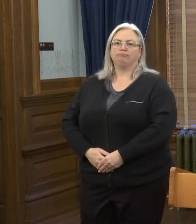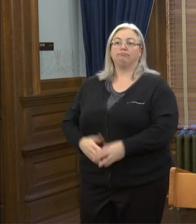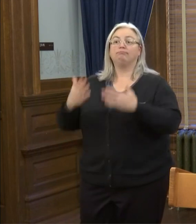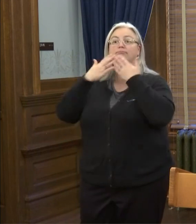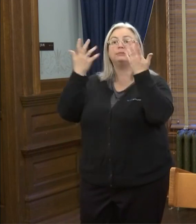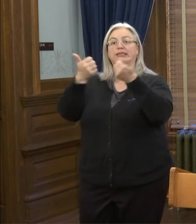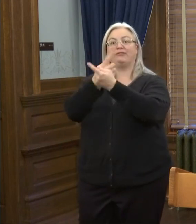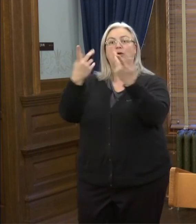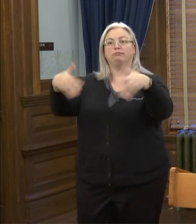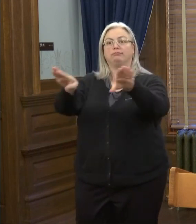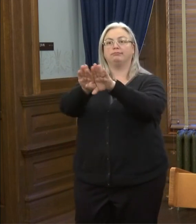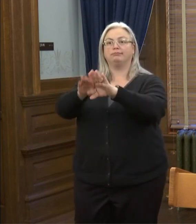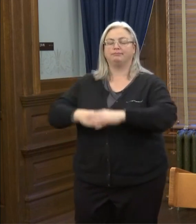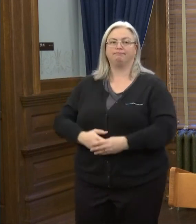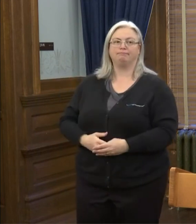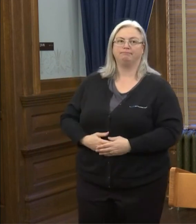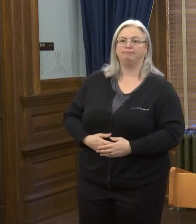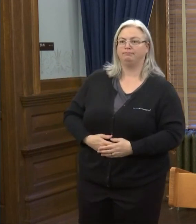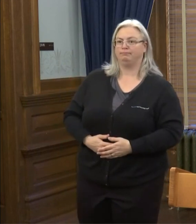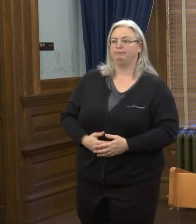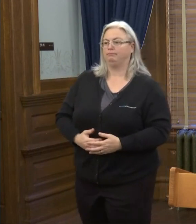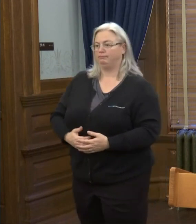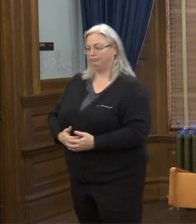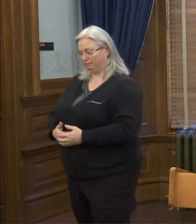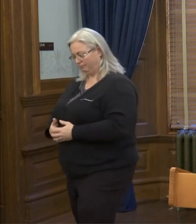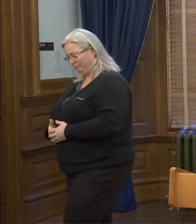Thank you. everybody. Thank you very much.